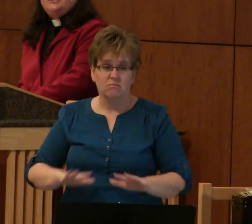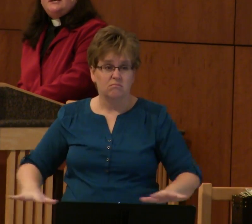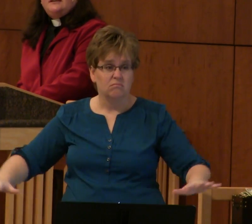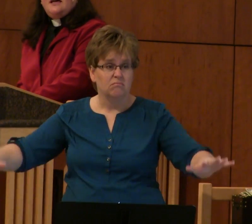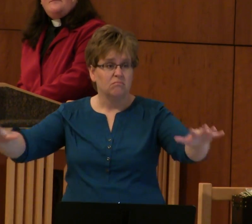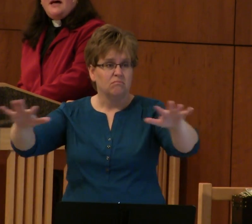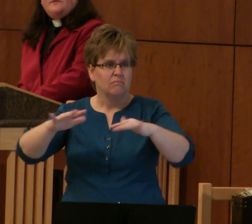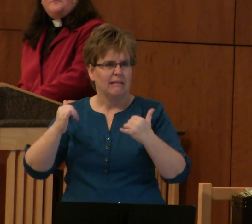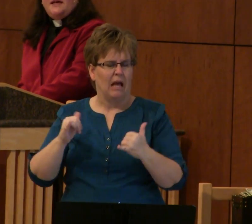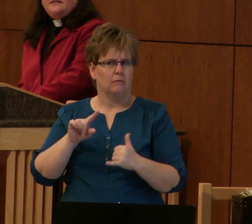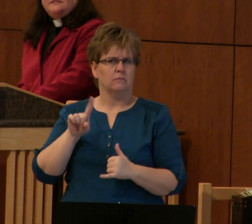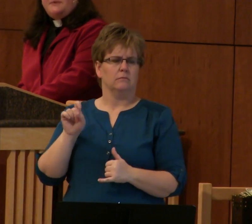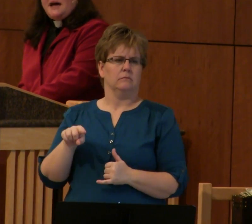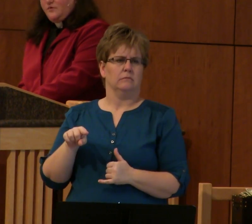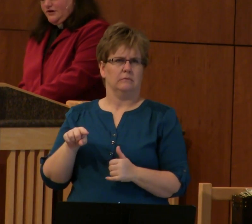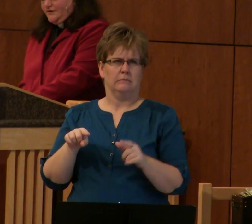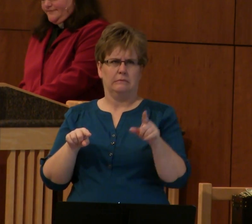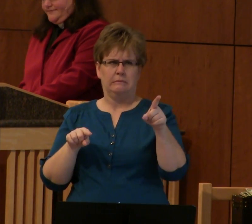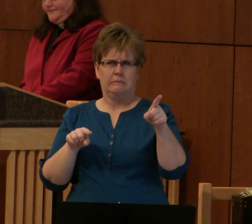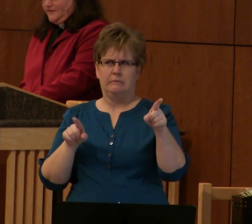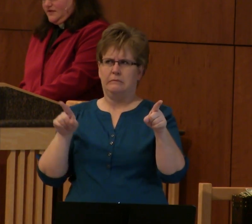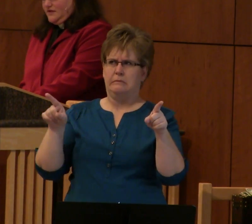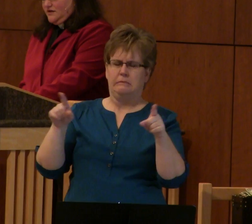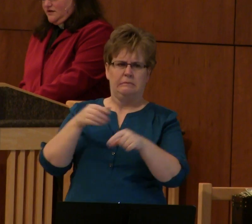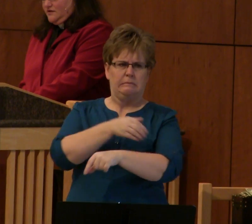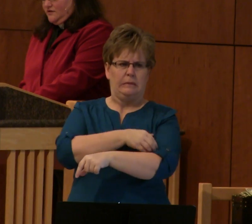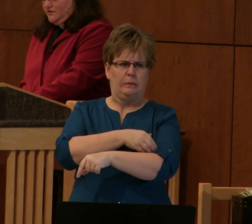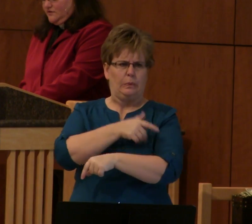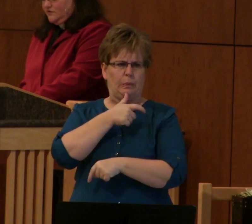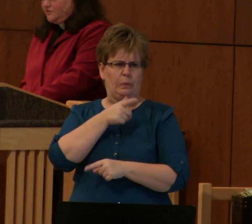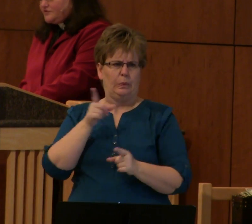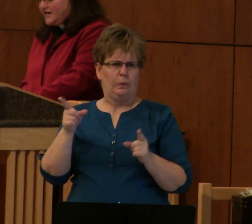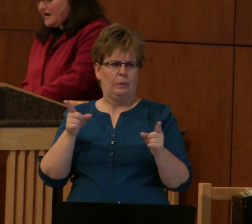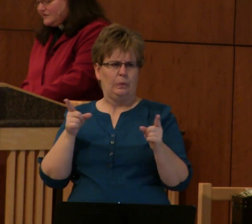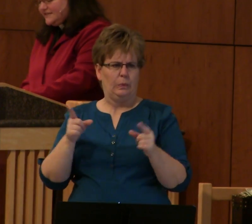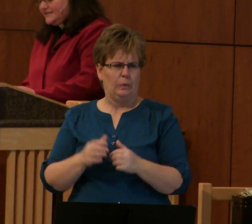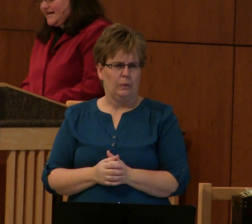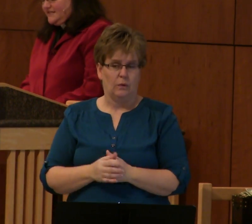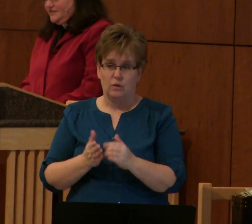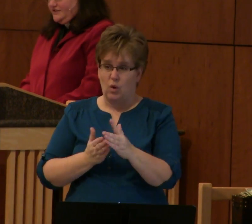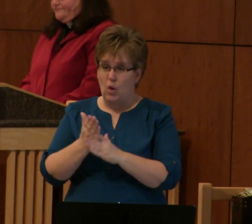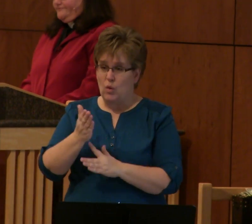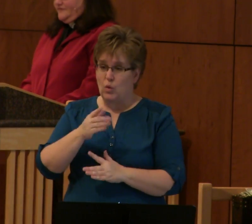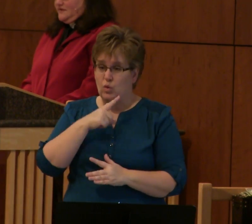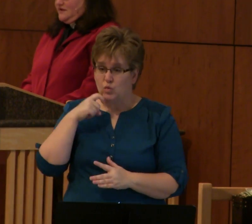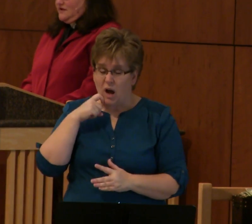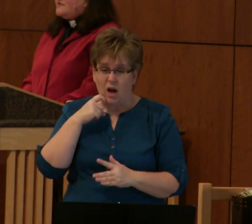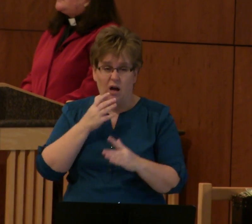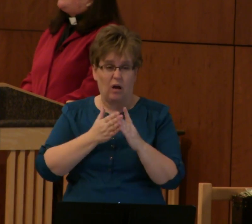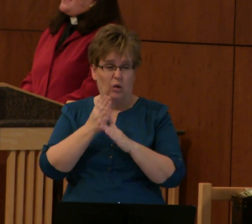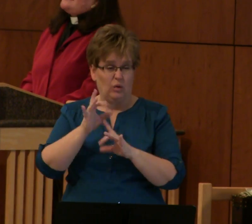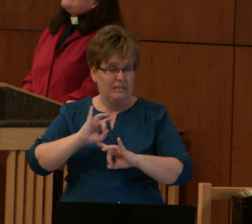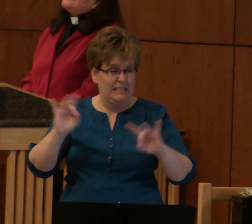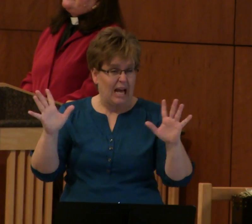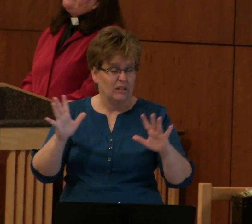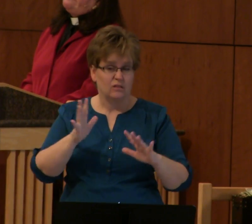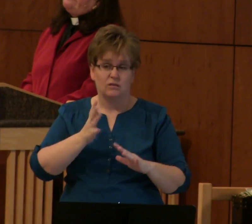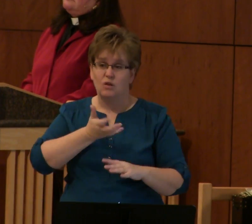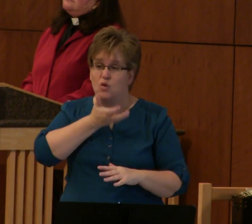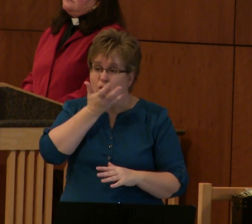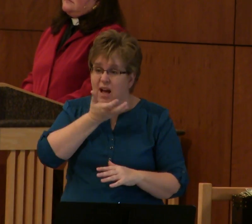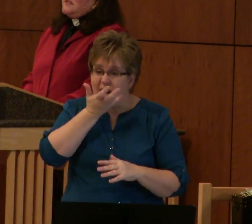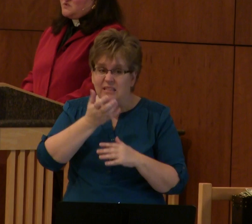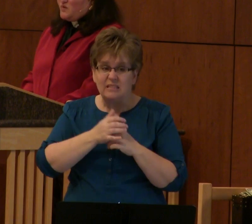was a question about Baal's power. So through drought and disaster, the grass,